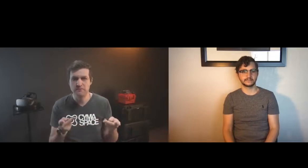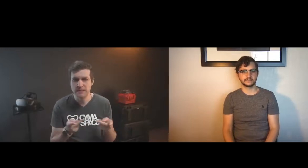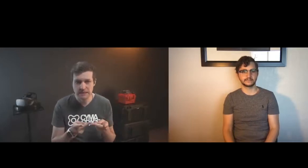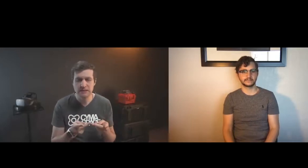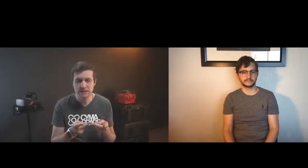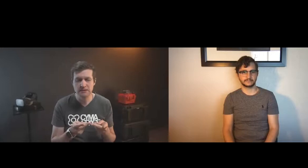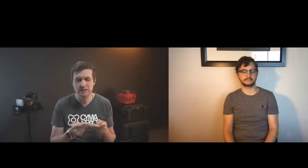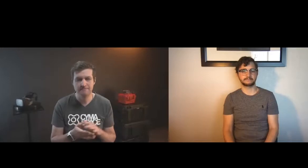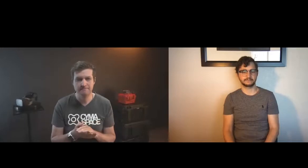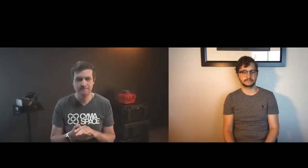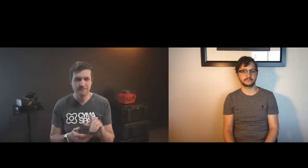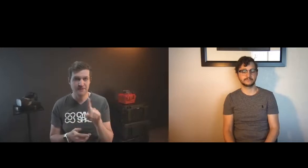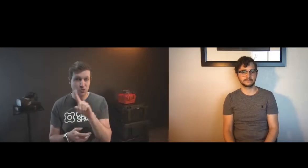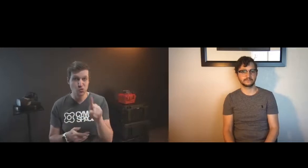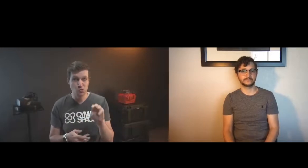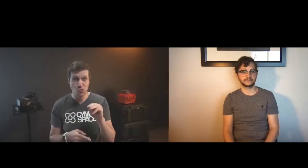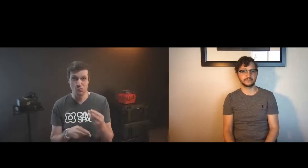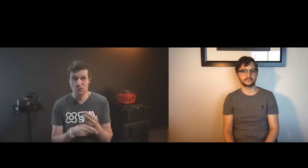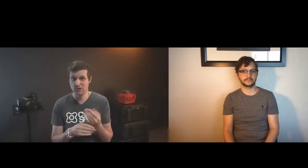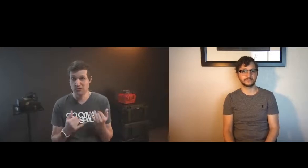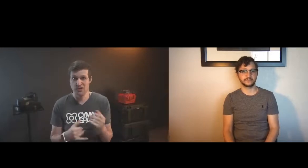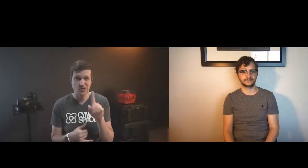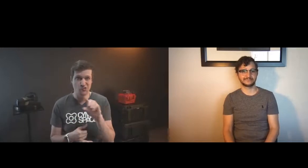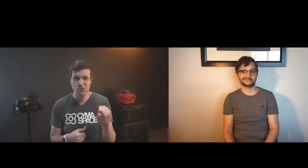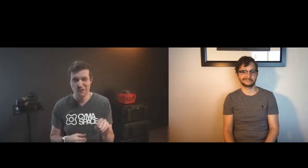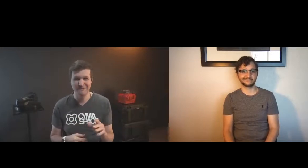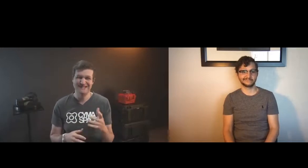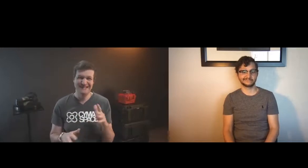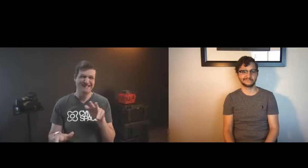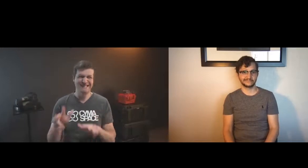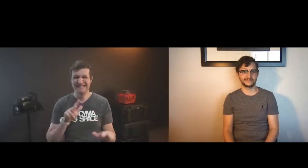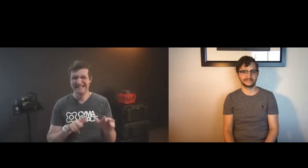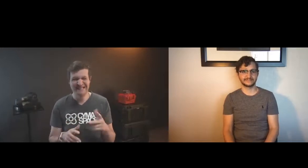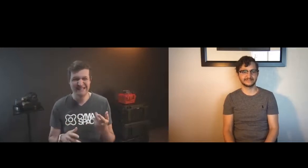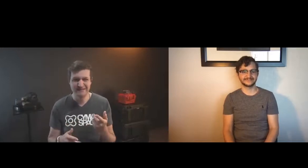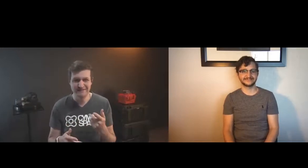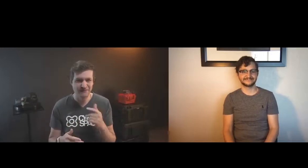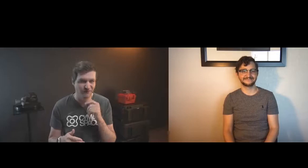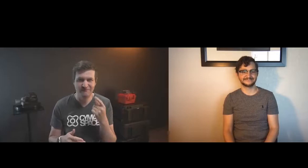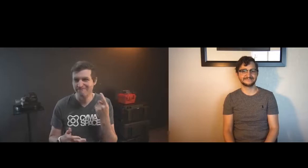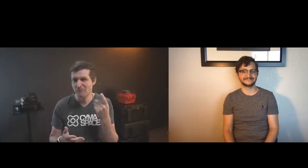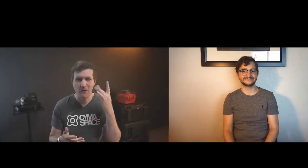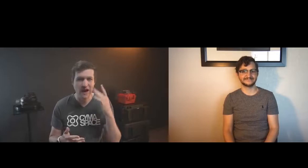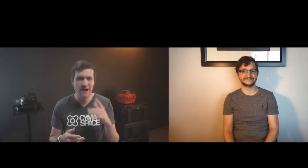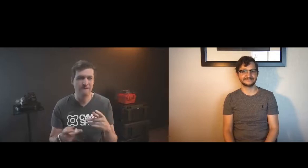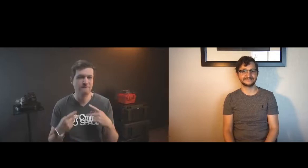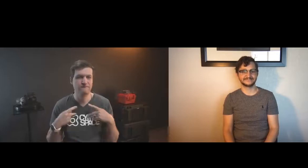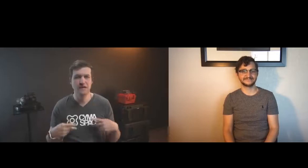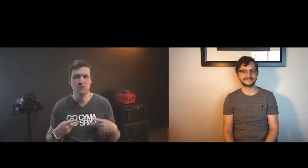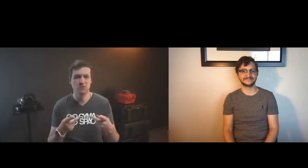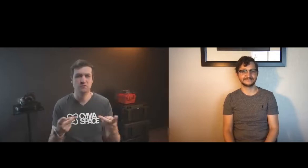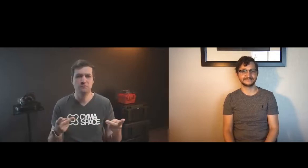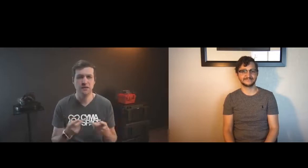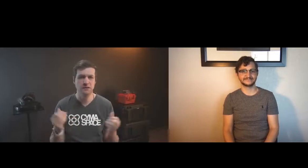online digital places for people to meet zoom like we're using it right now can be a little awkward